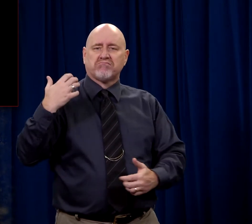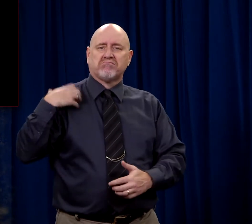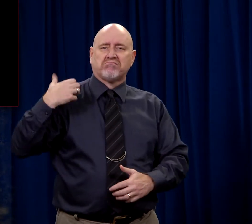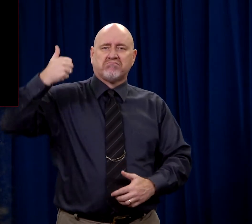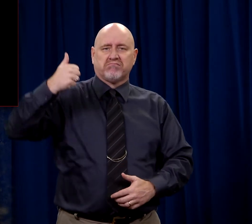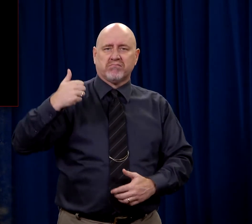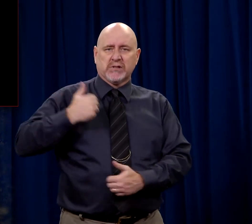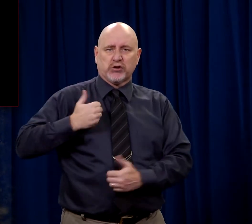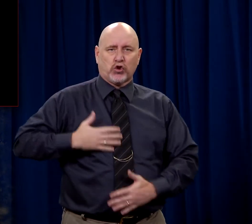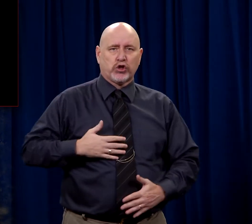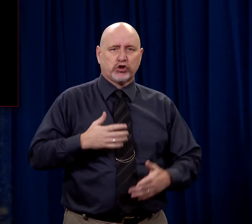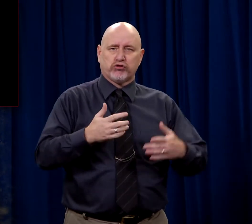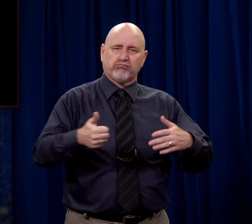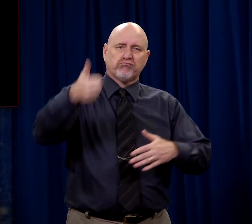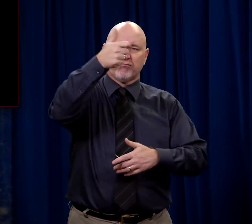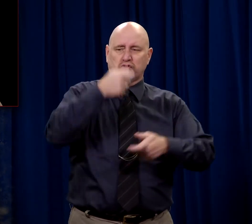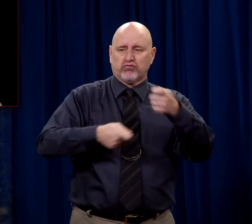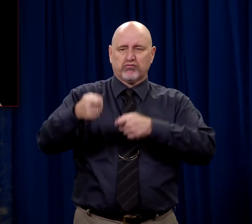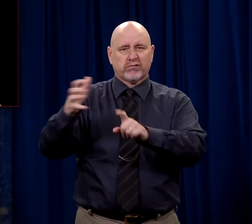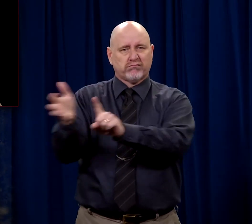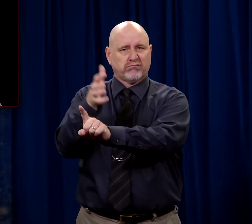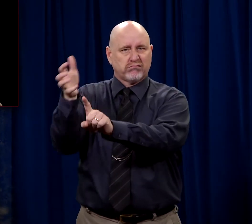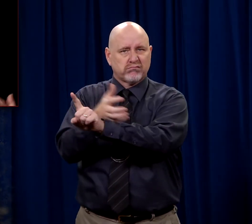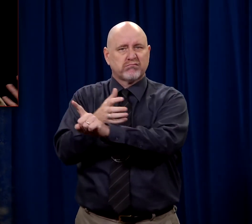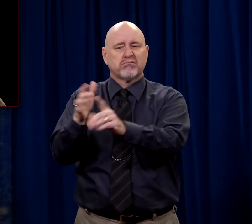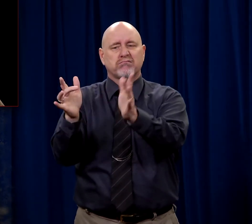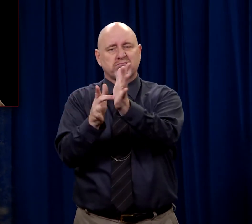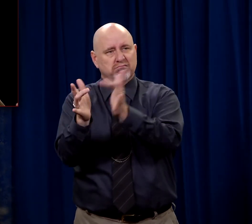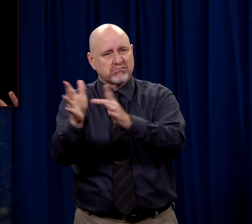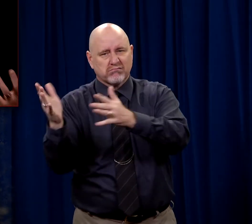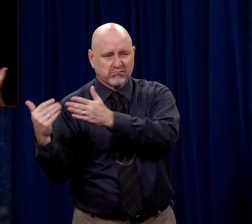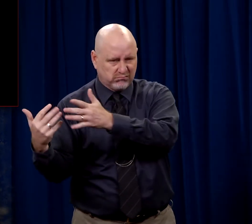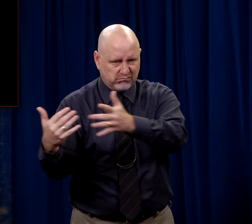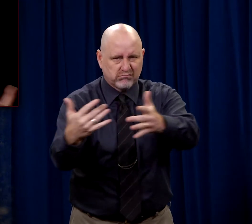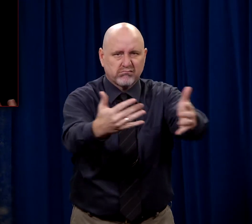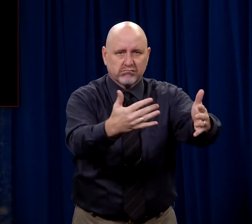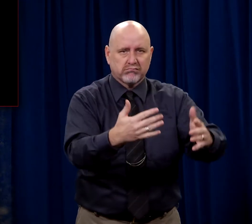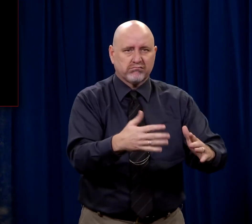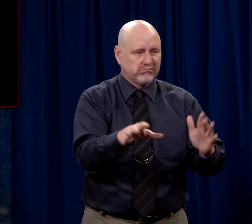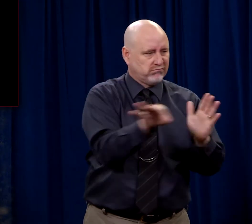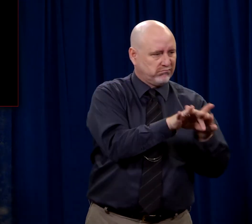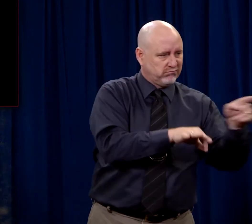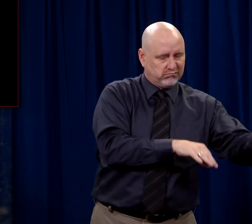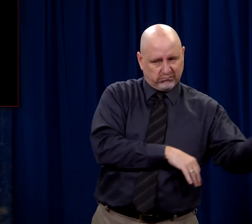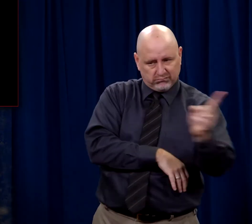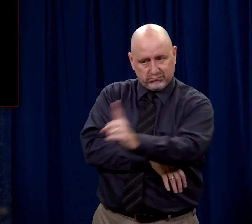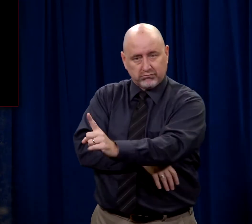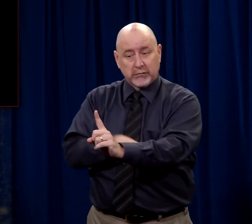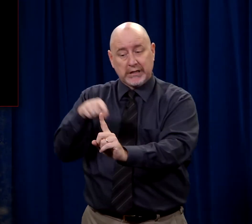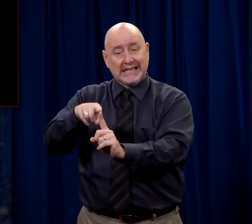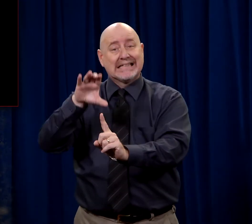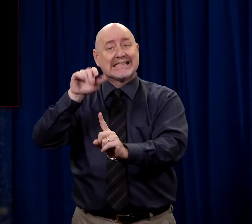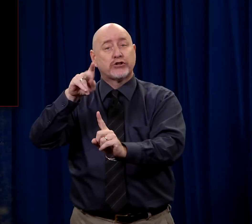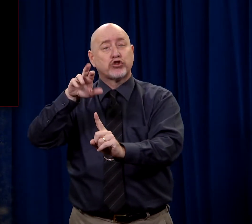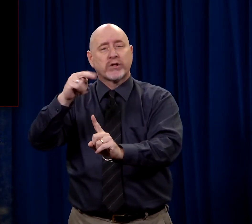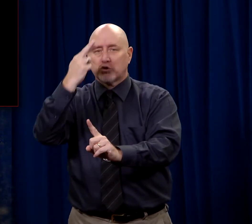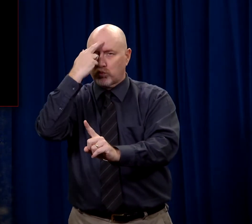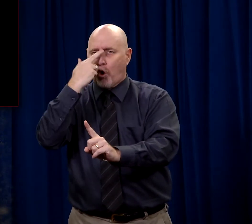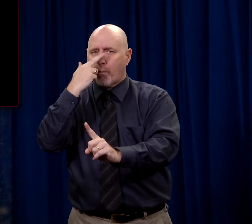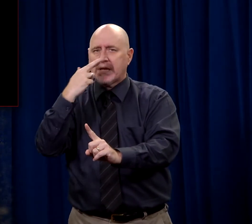centurion to handle the whole matter of the scourging, the crucifixion, all the things relative to it. Now a centurion is a